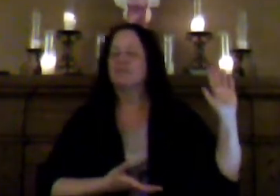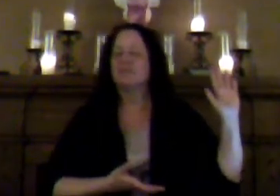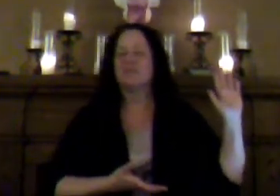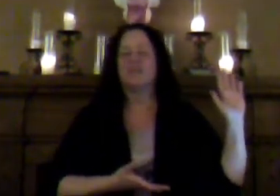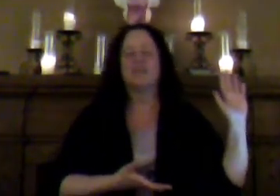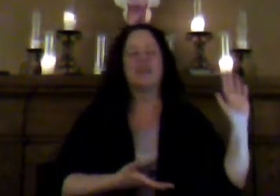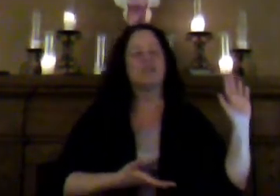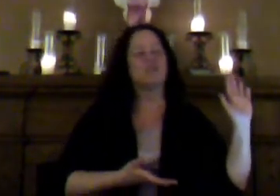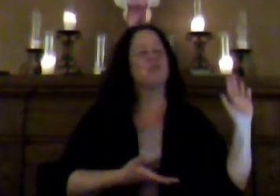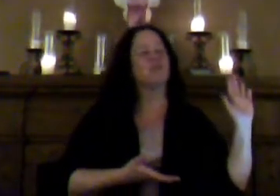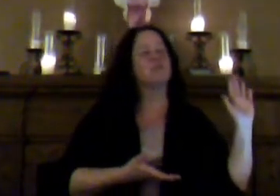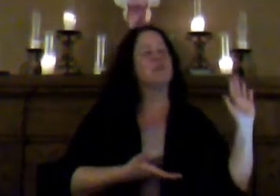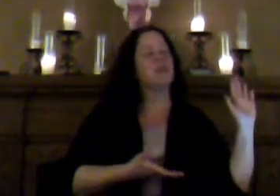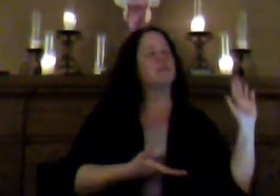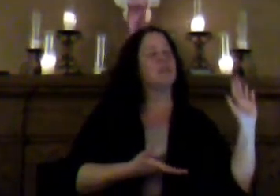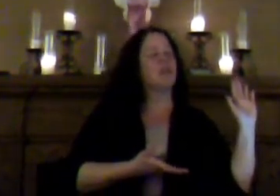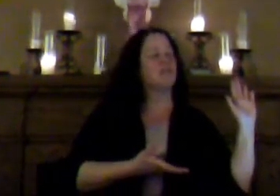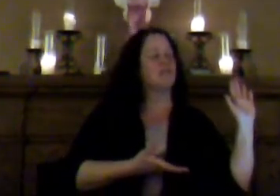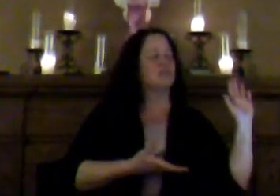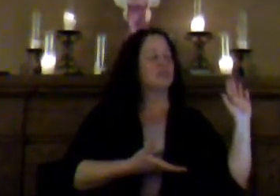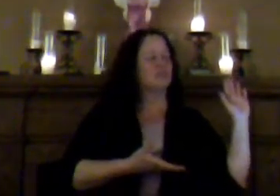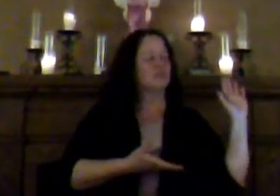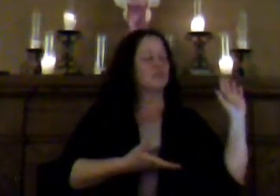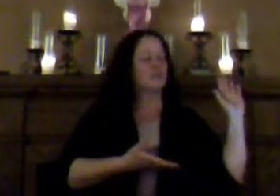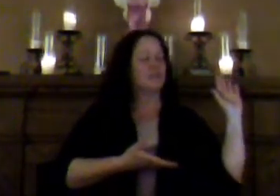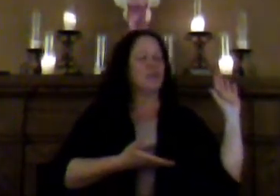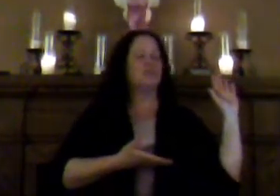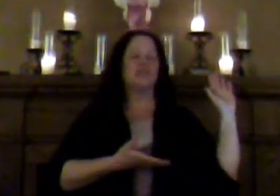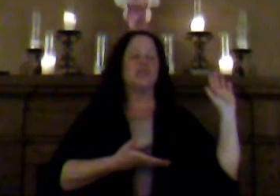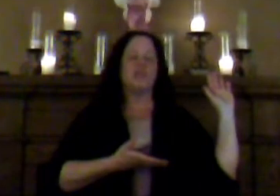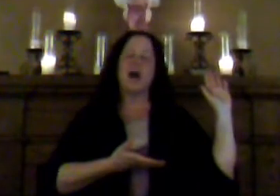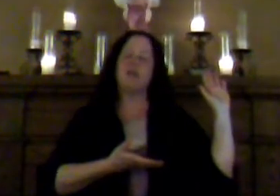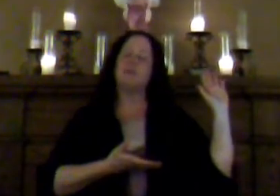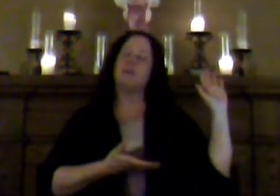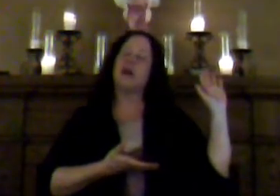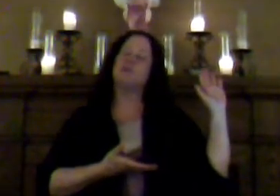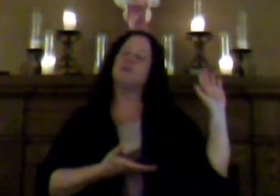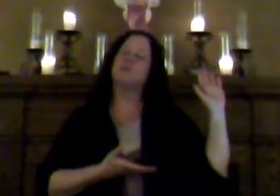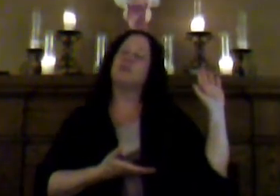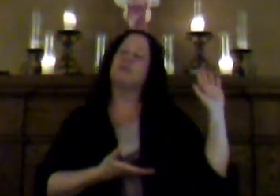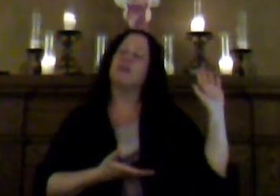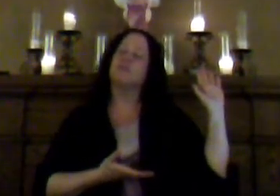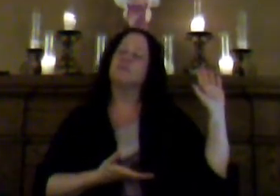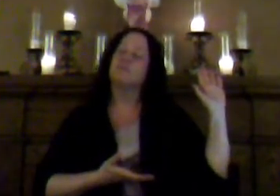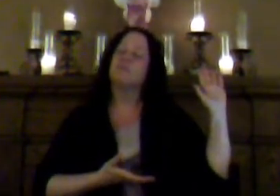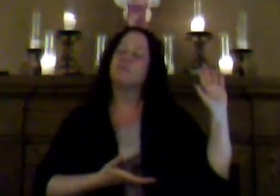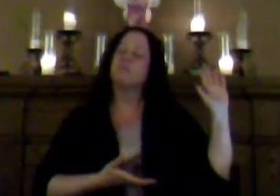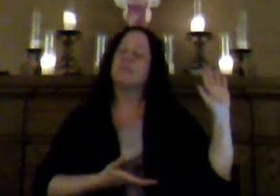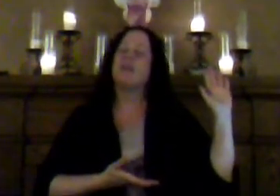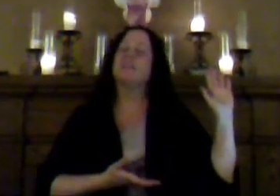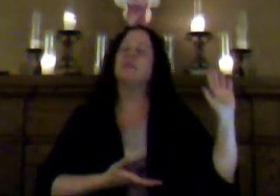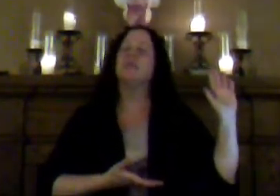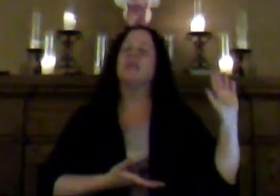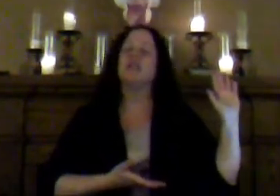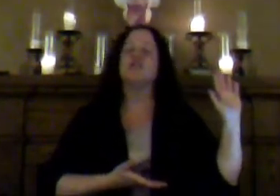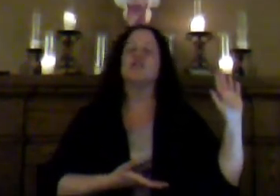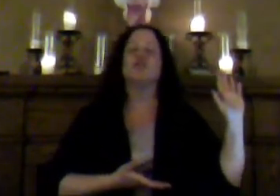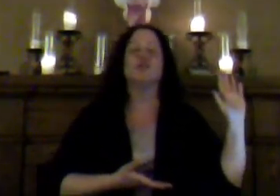Yet if the groups came together, they would see the common bond between them, and they would each learn